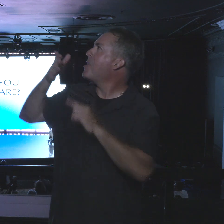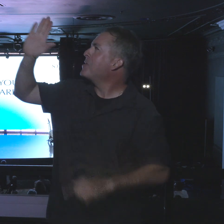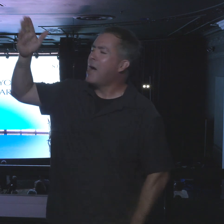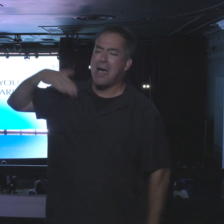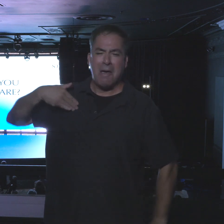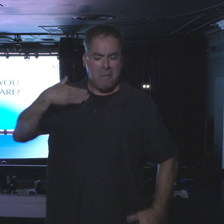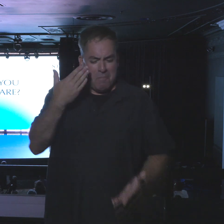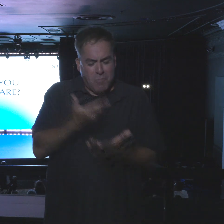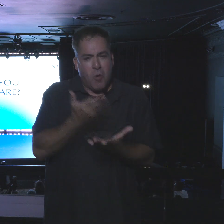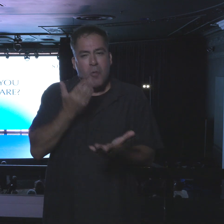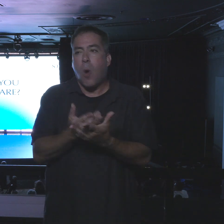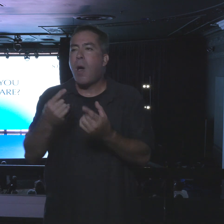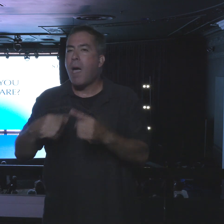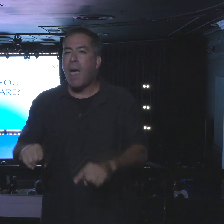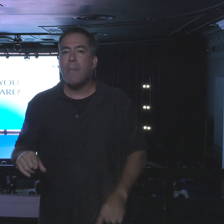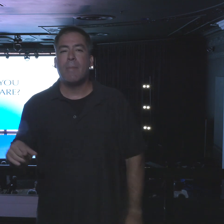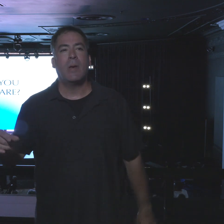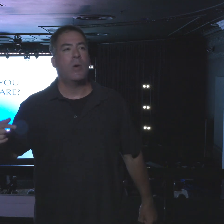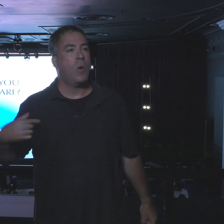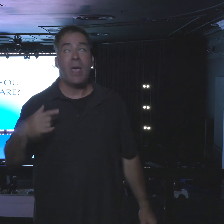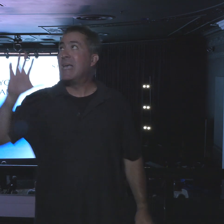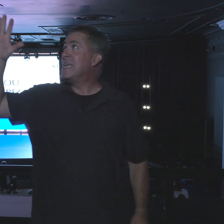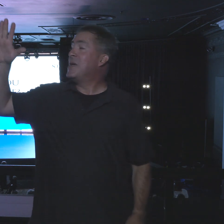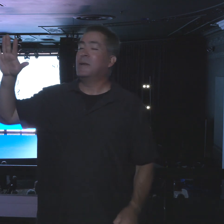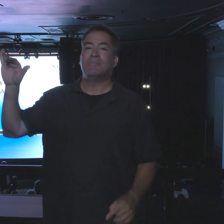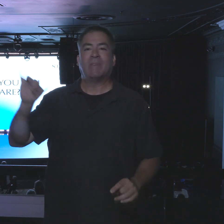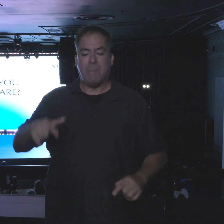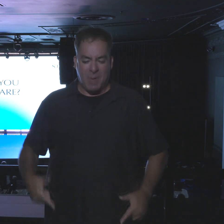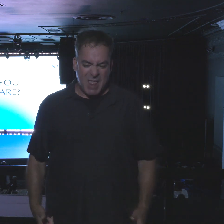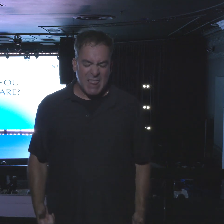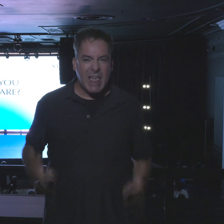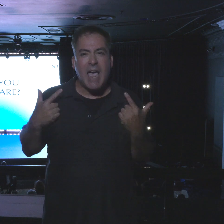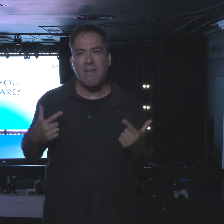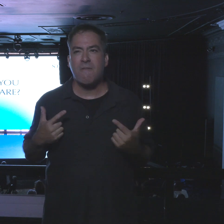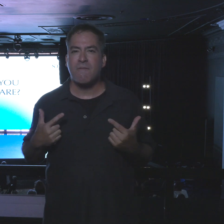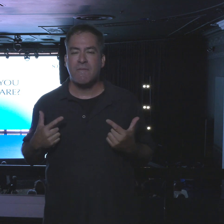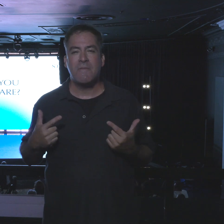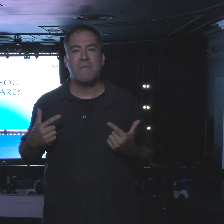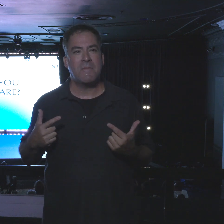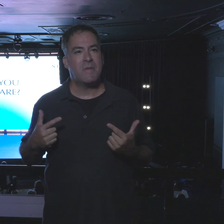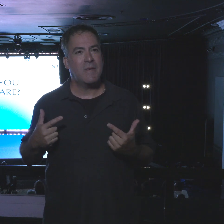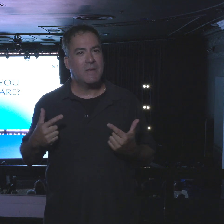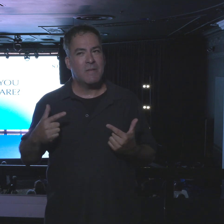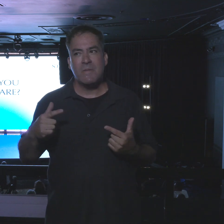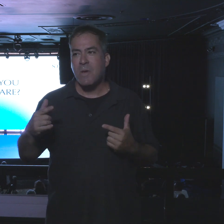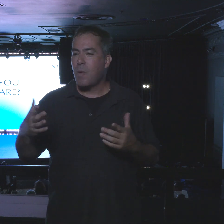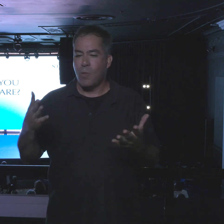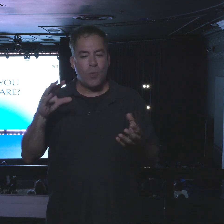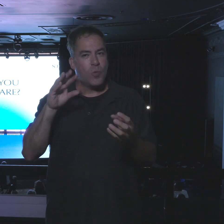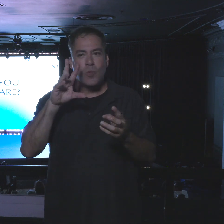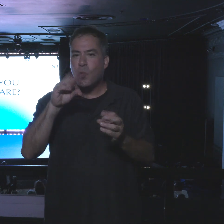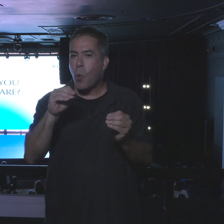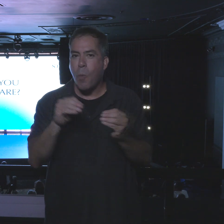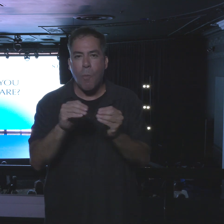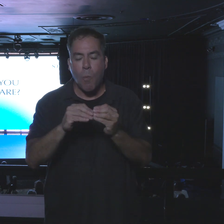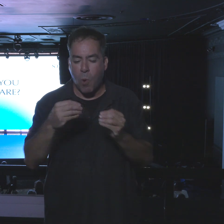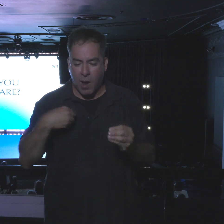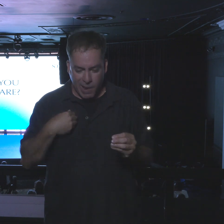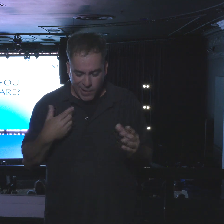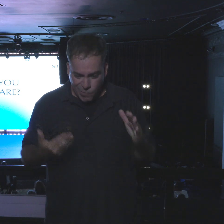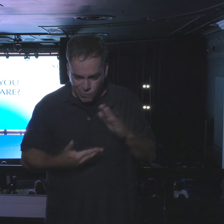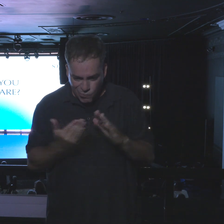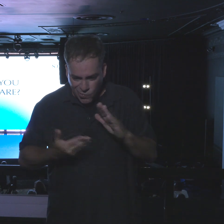And what happens? Rivers of living water come out of your mouth. So I'm no longer going to operate